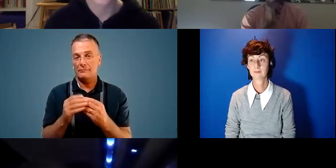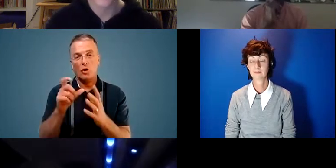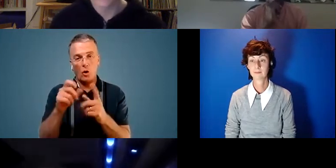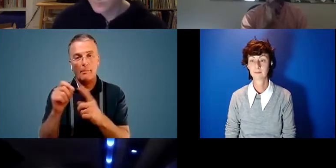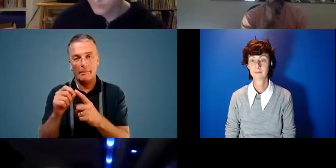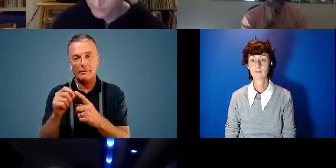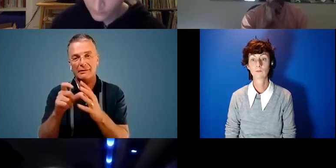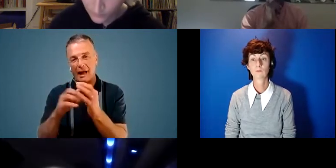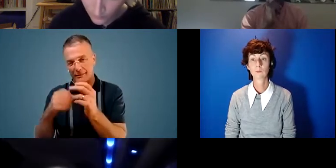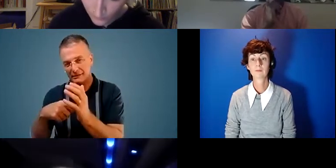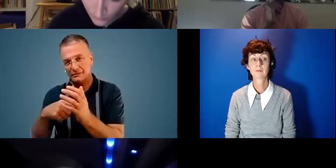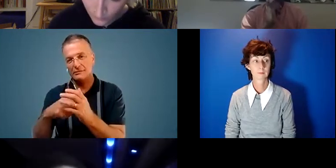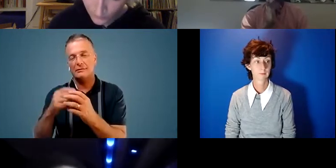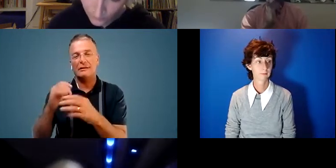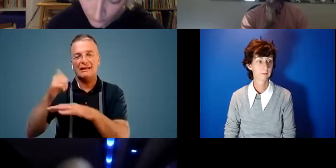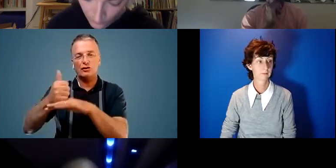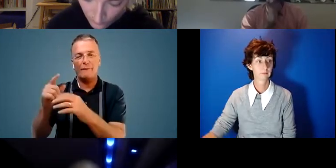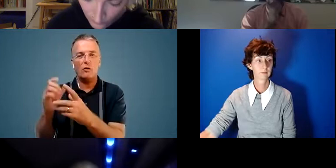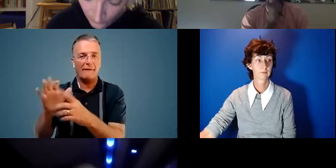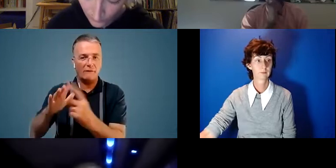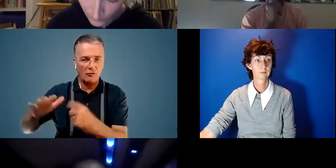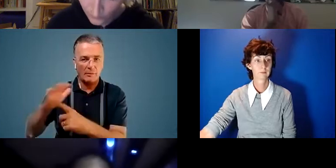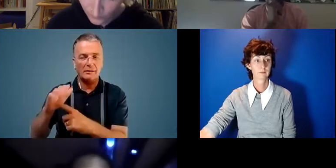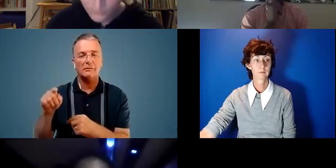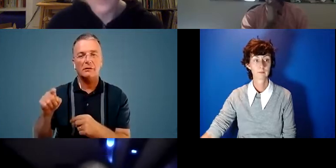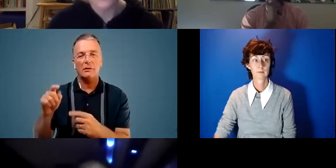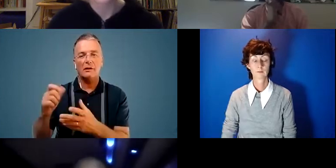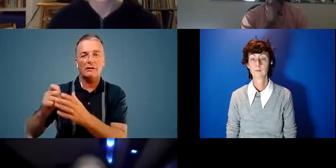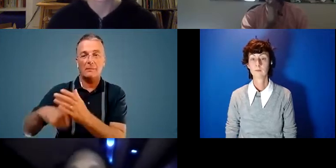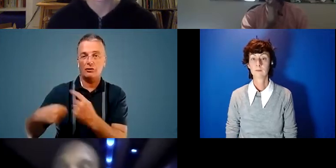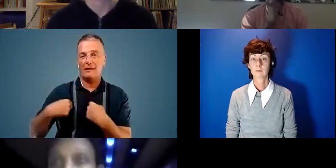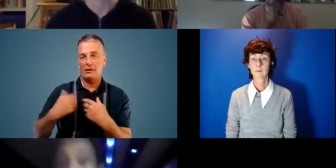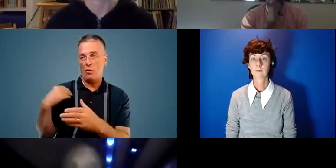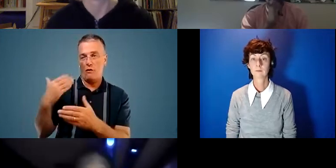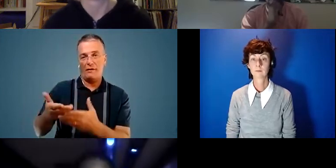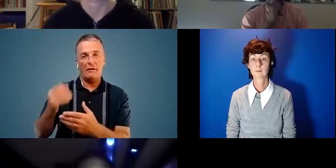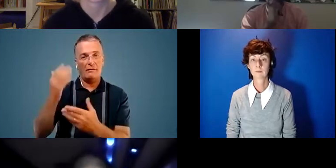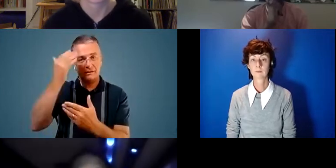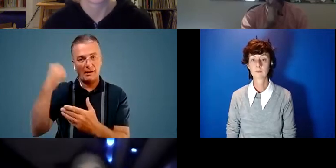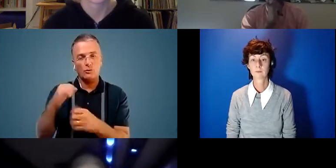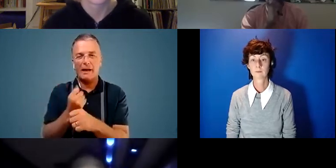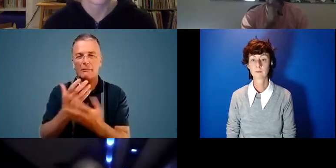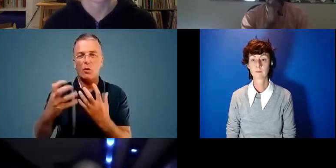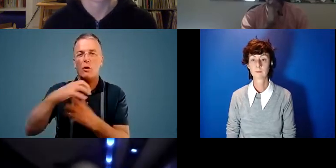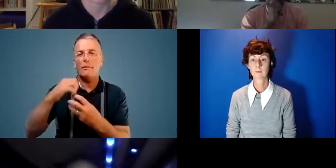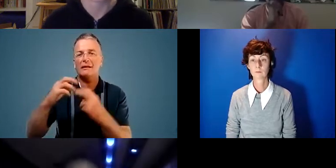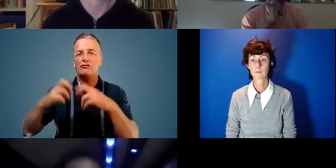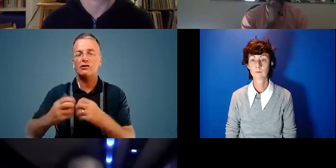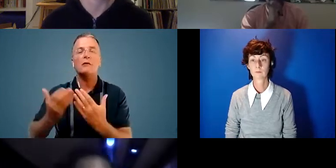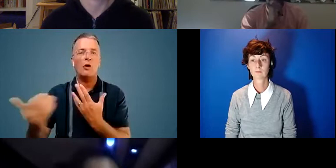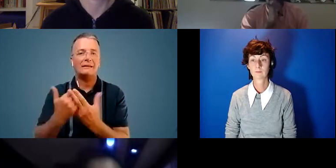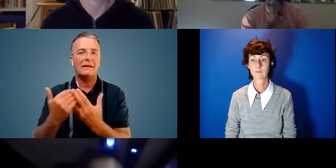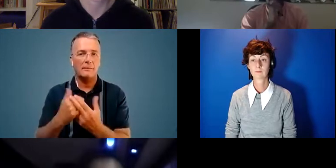Cabot's Institute for the Environment, who commissioned me over the summer to make the more complex research more accessible.